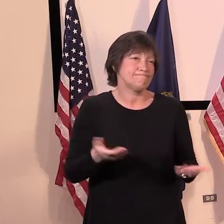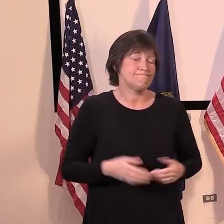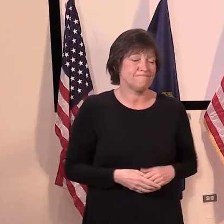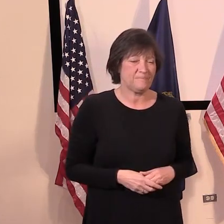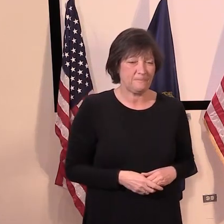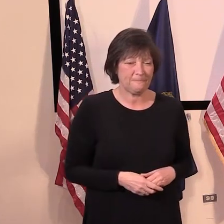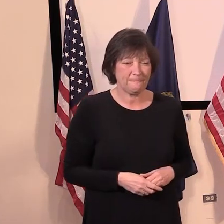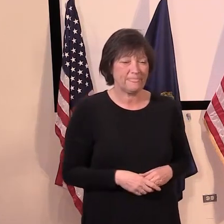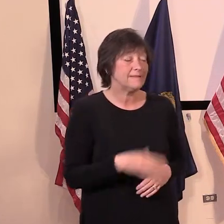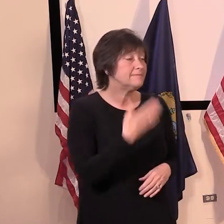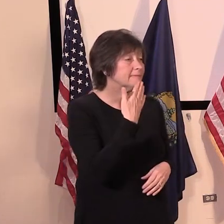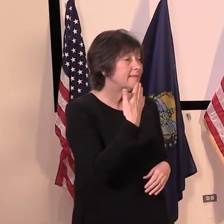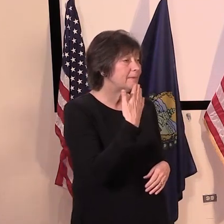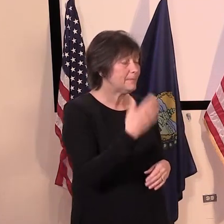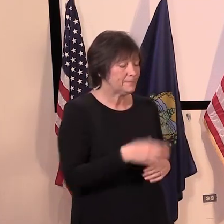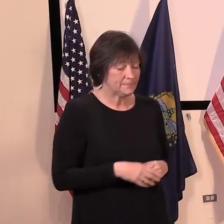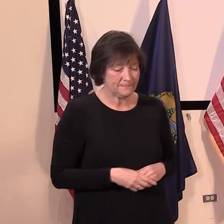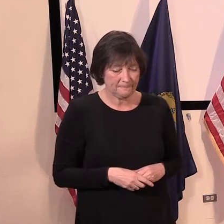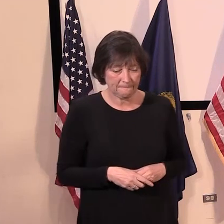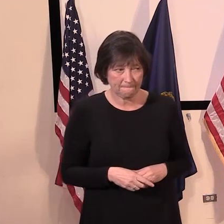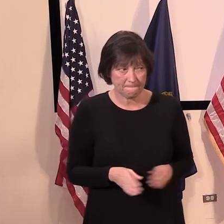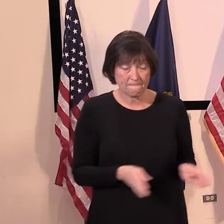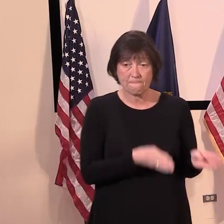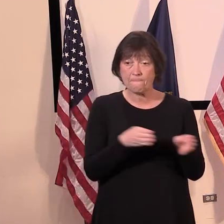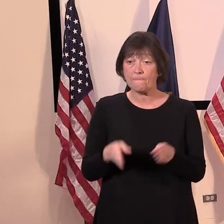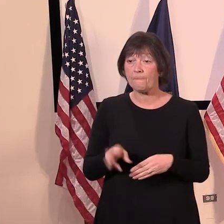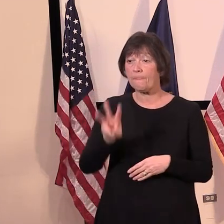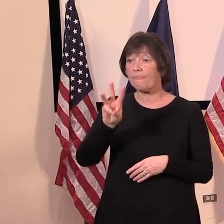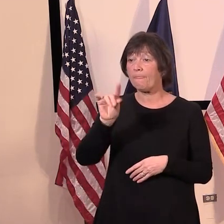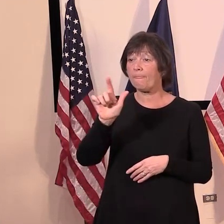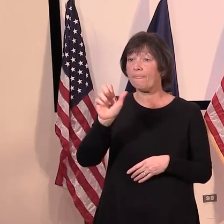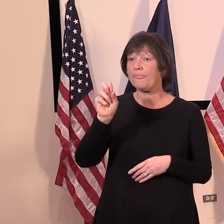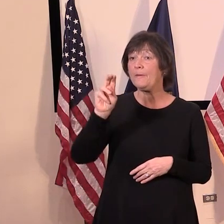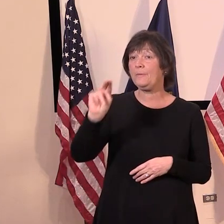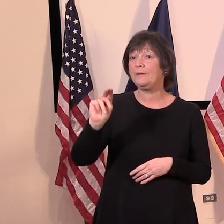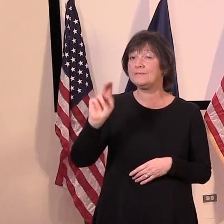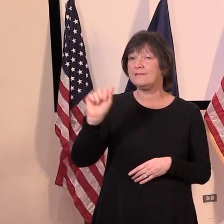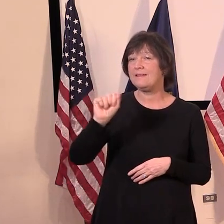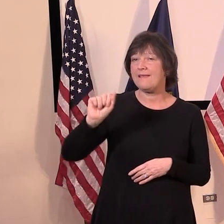Okay, thank you very much. All right, Wilson, the AP.